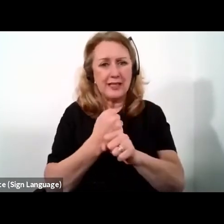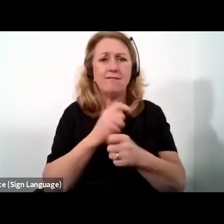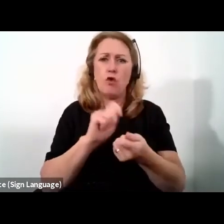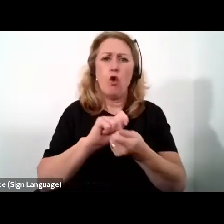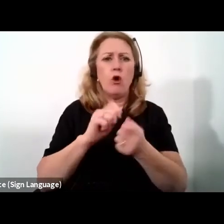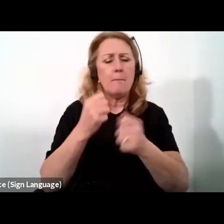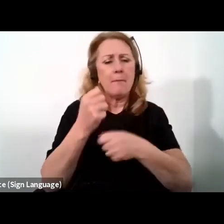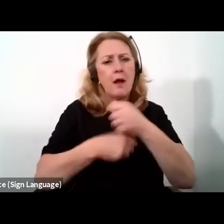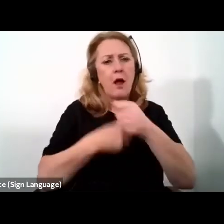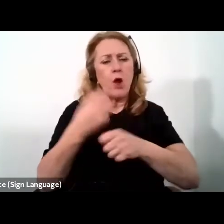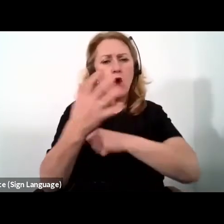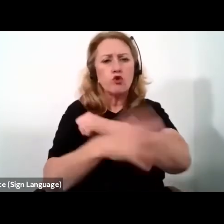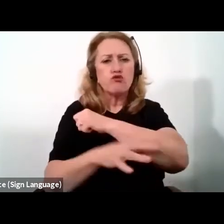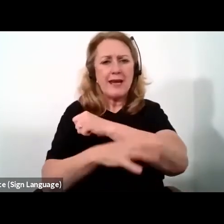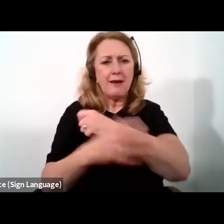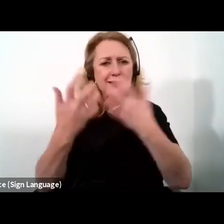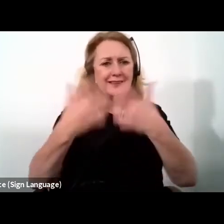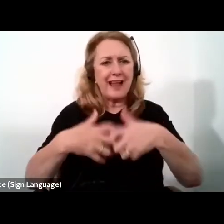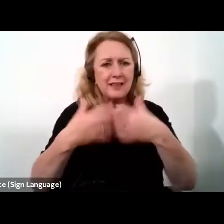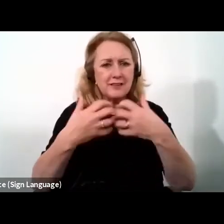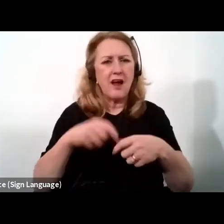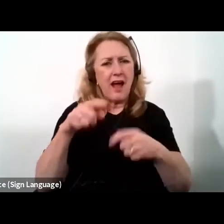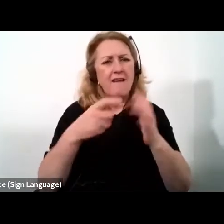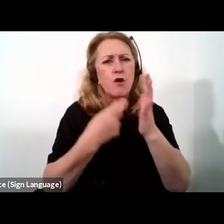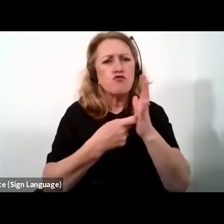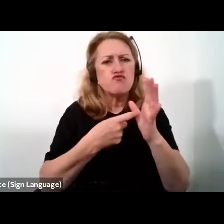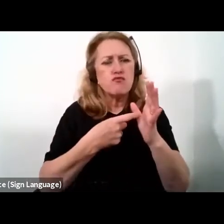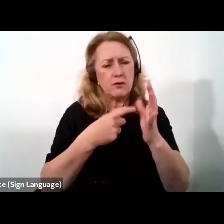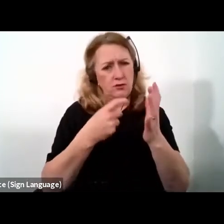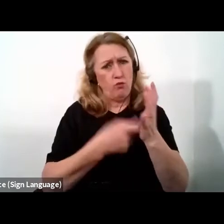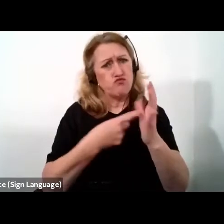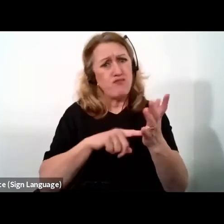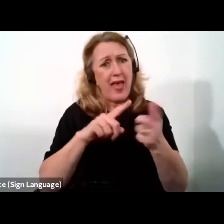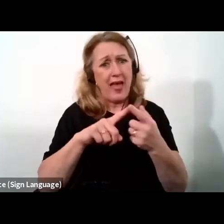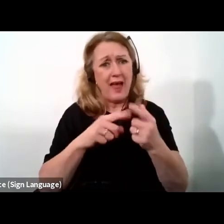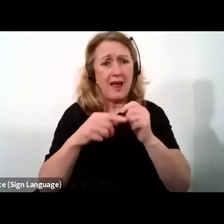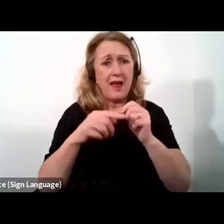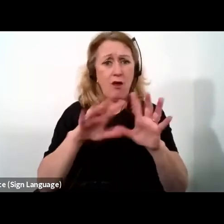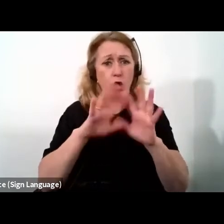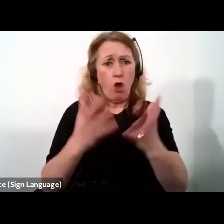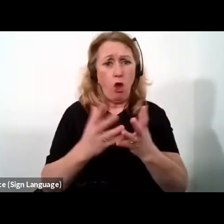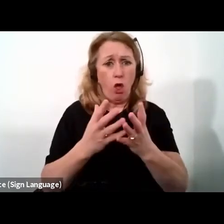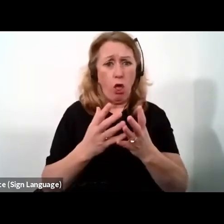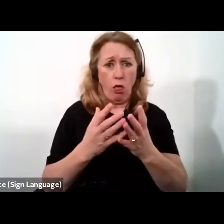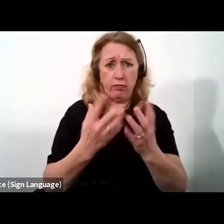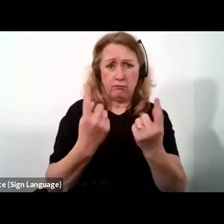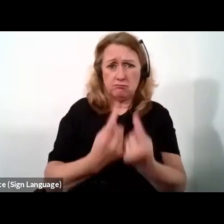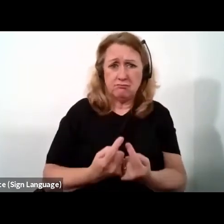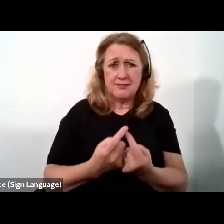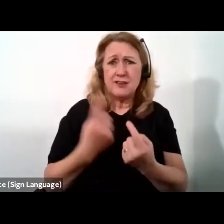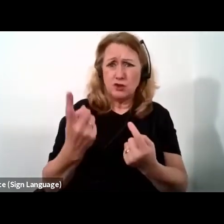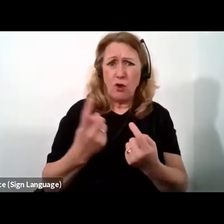with a large store of rare earth mineral deposits, accept such dismal statistics.